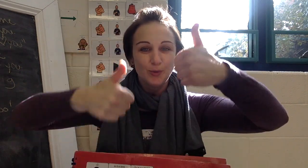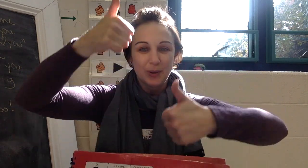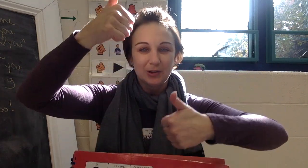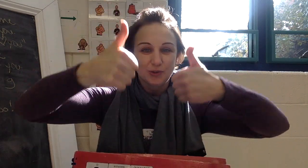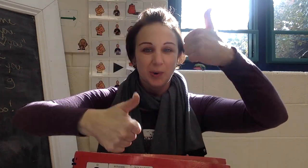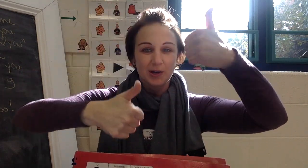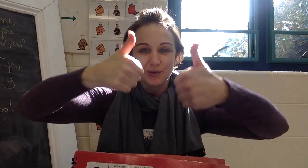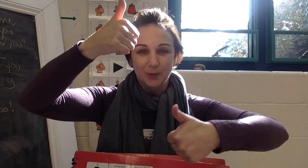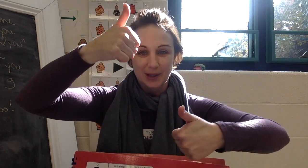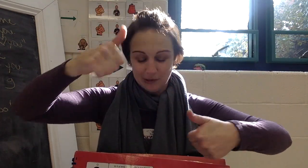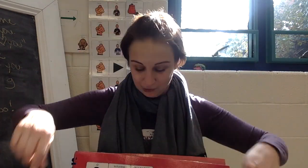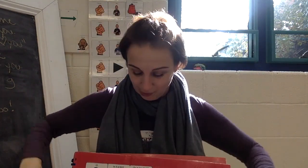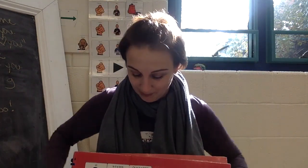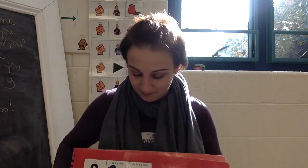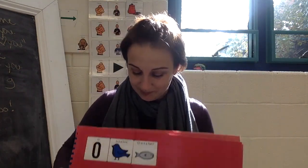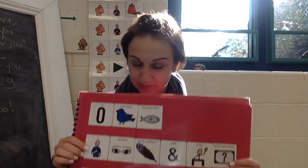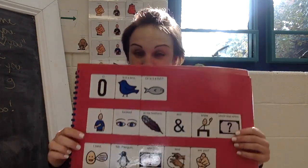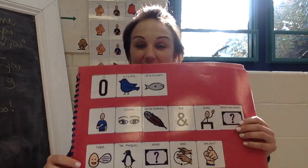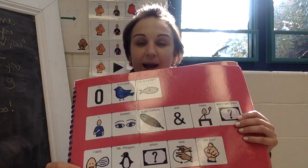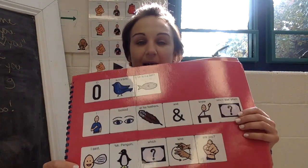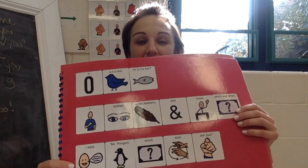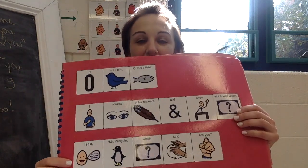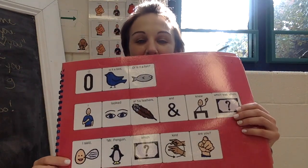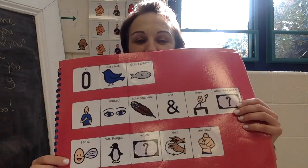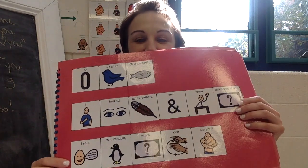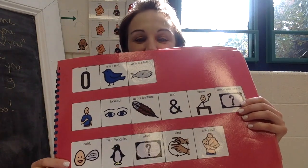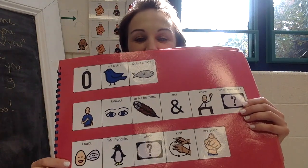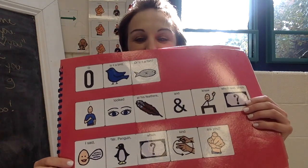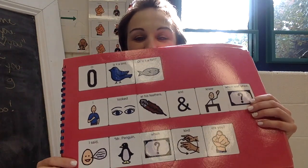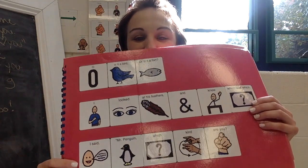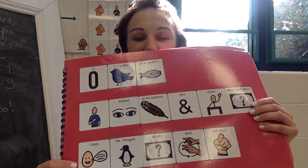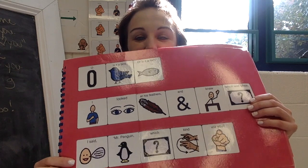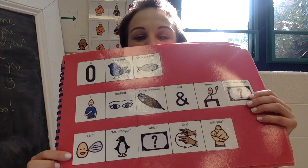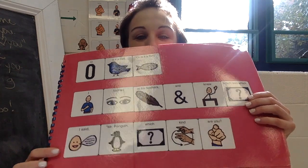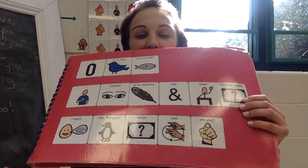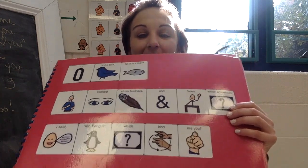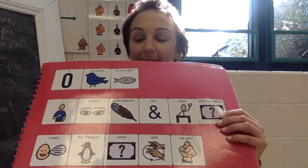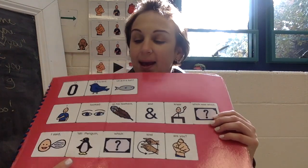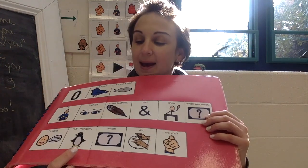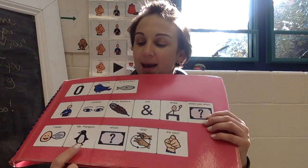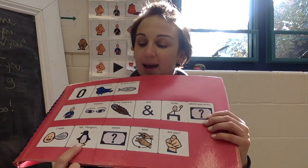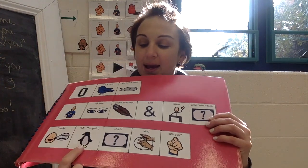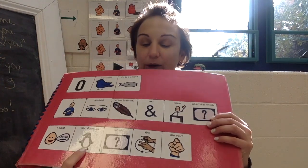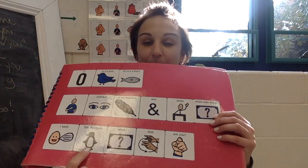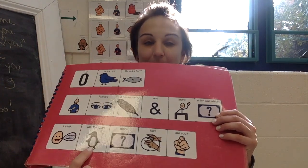which was which. I said, Mr. Penguin,